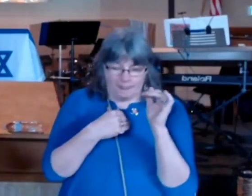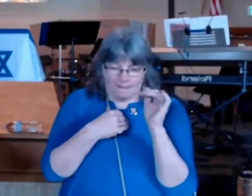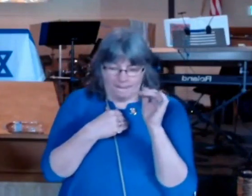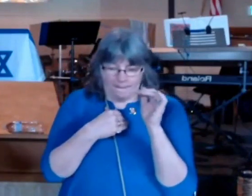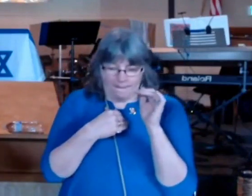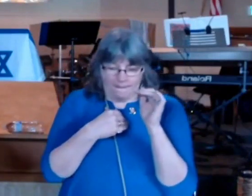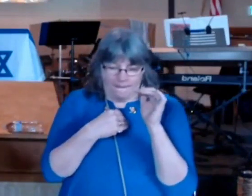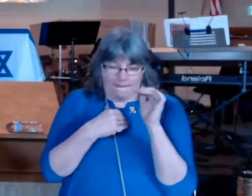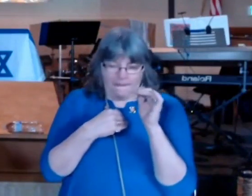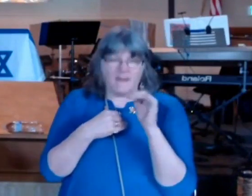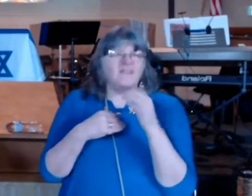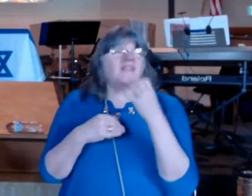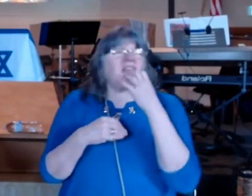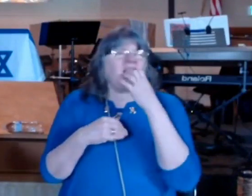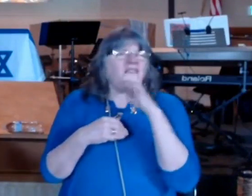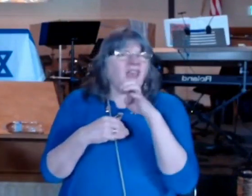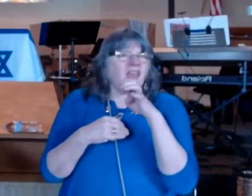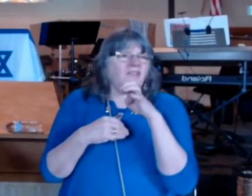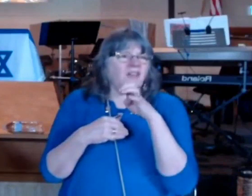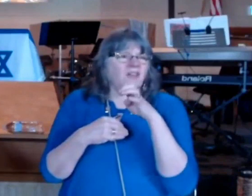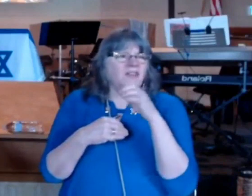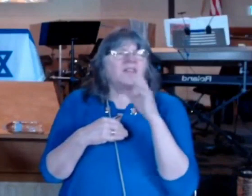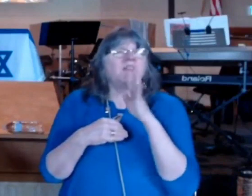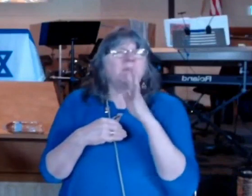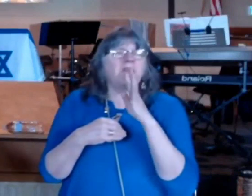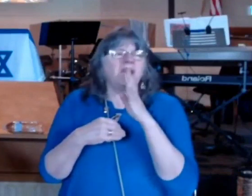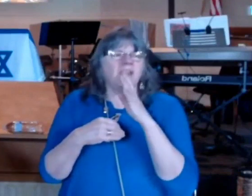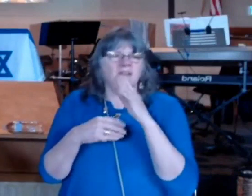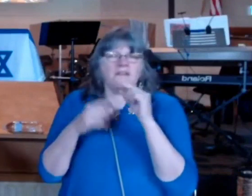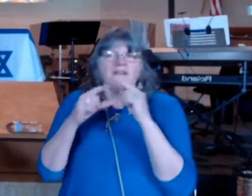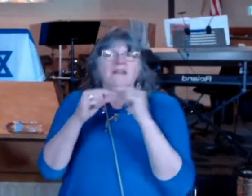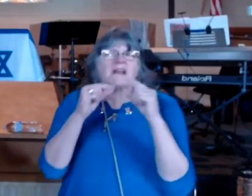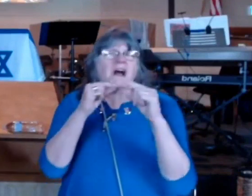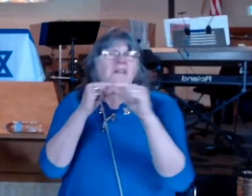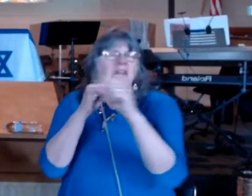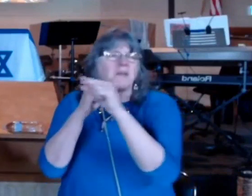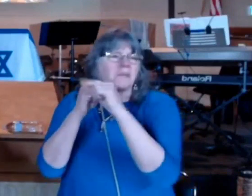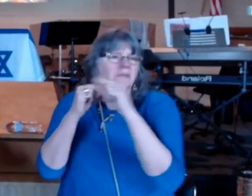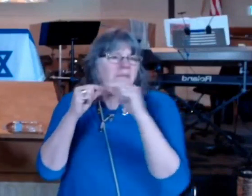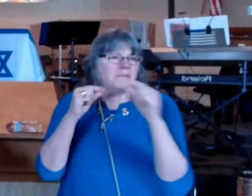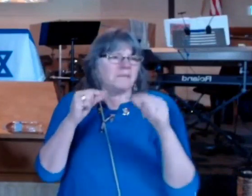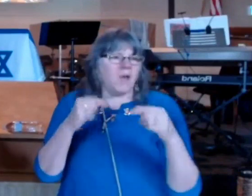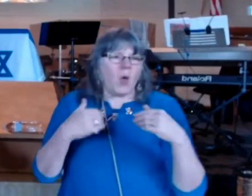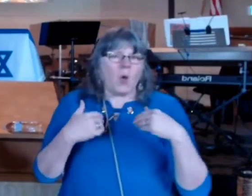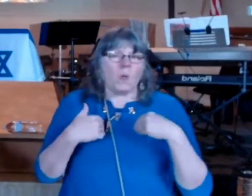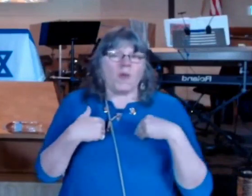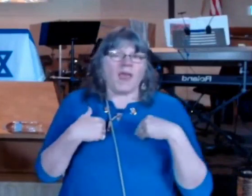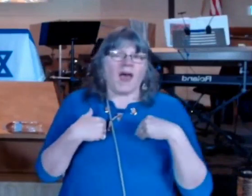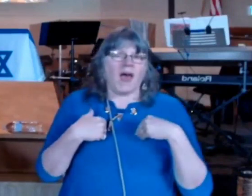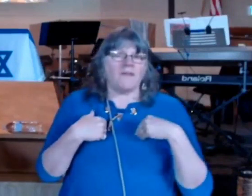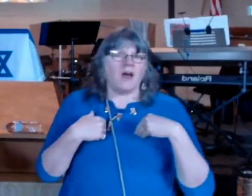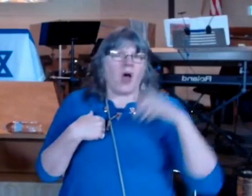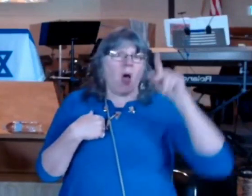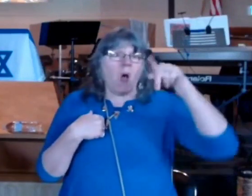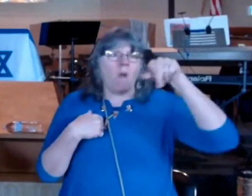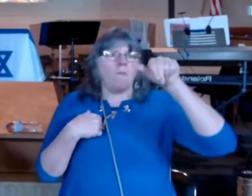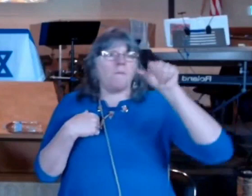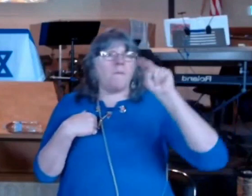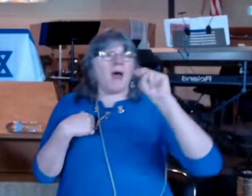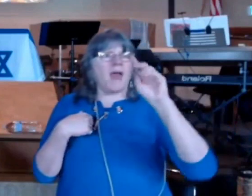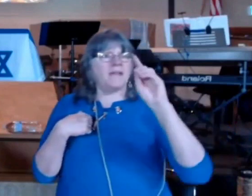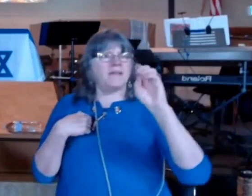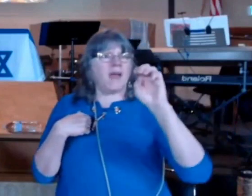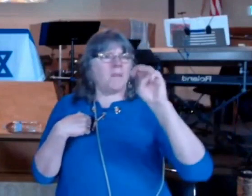evil speech gossip and slander we actually have a pandemic of it we have a